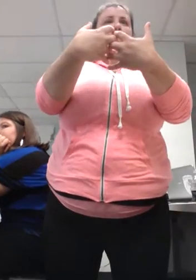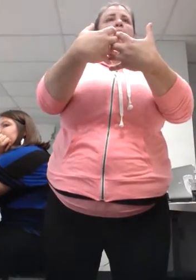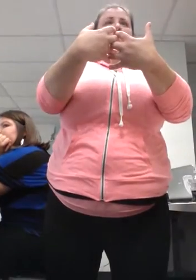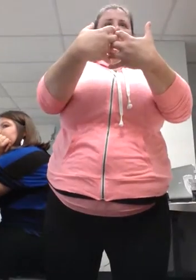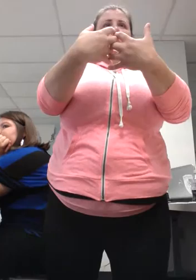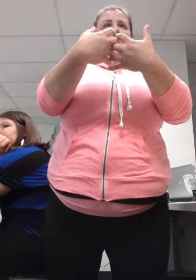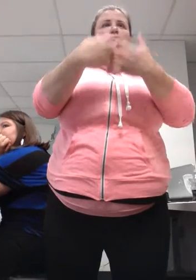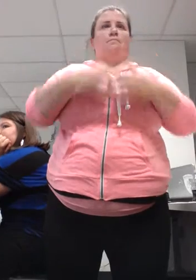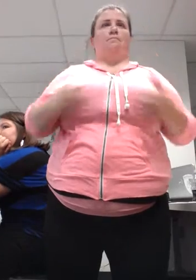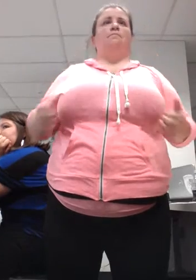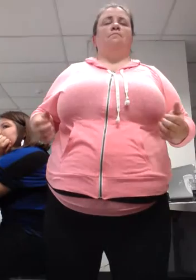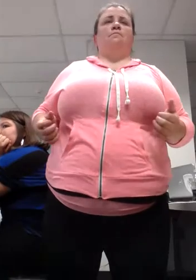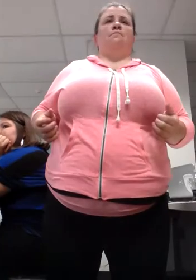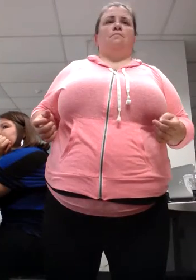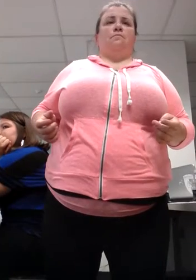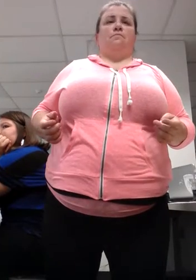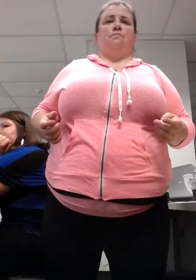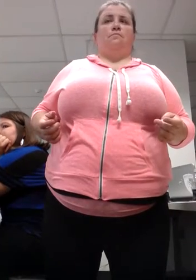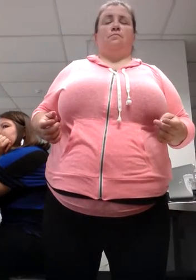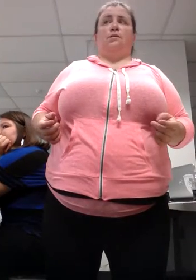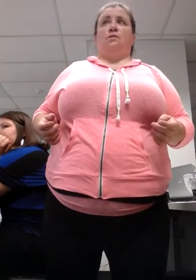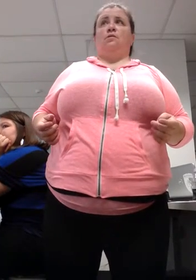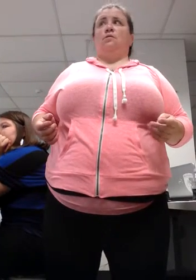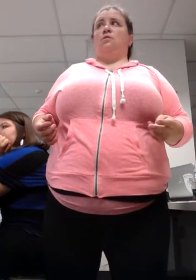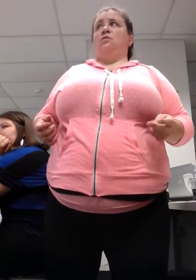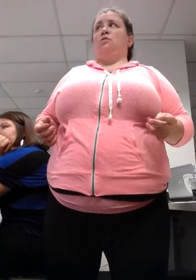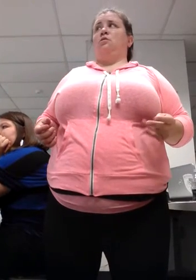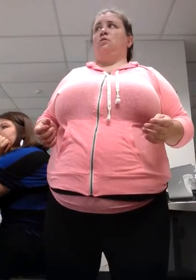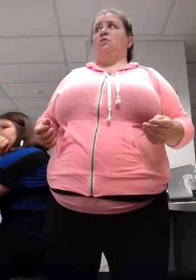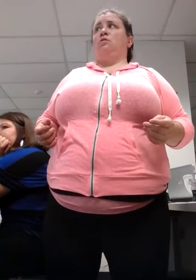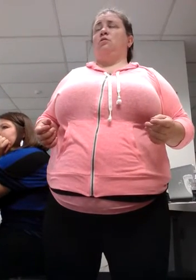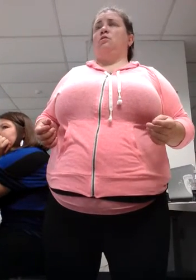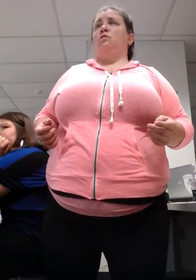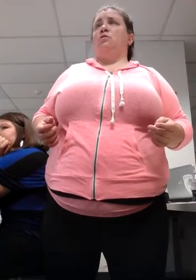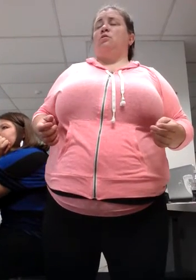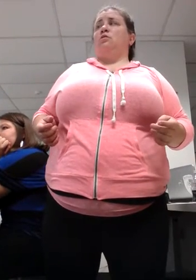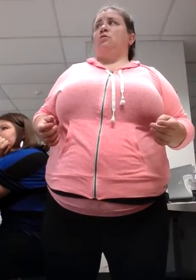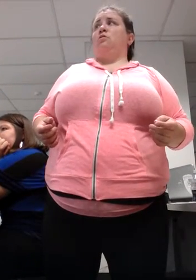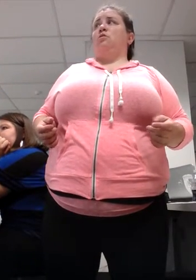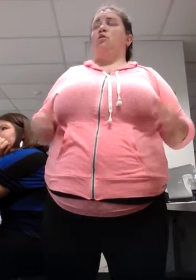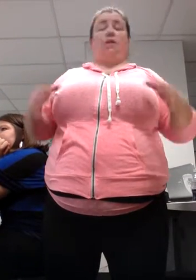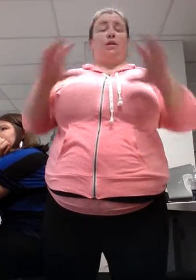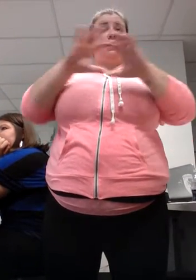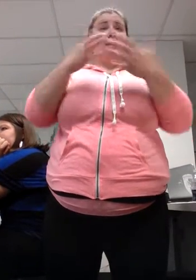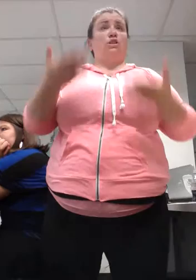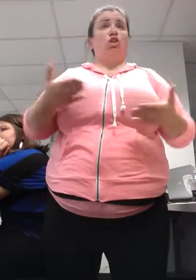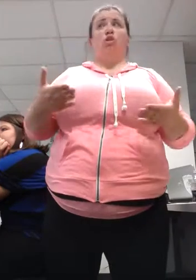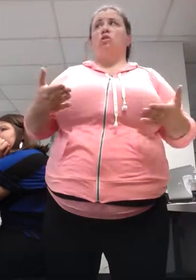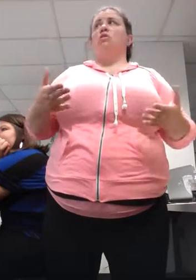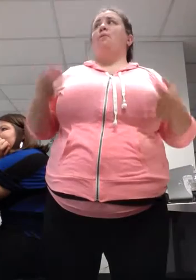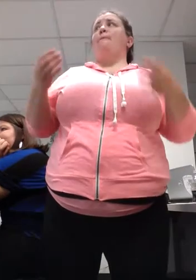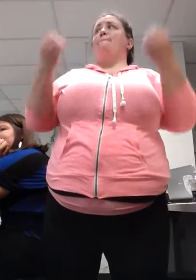cultural differences. Okay? In class here, many of the